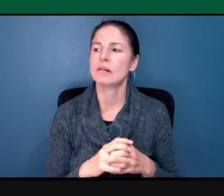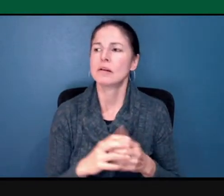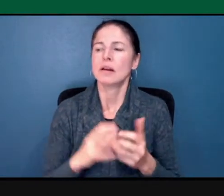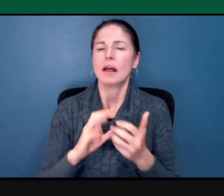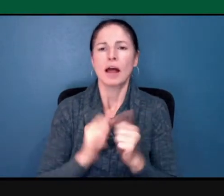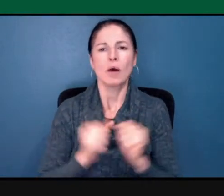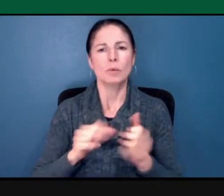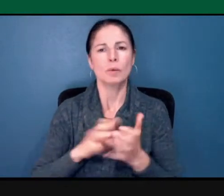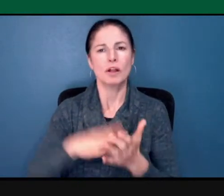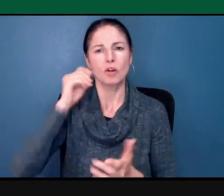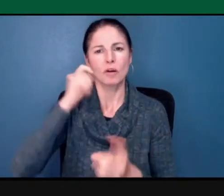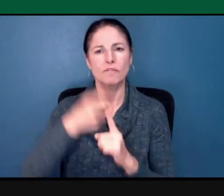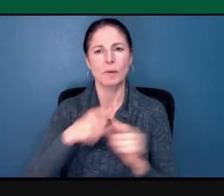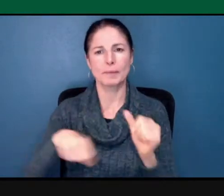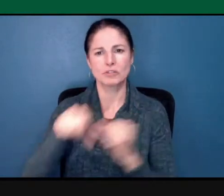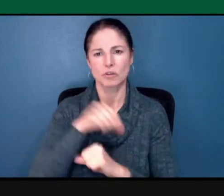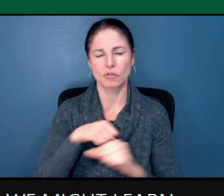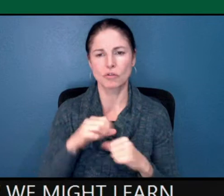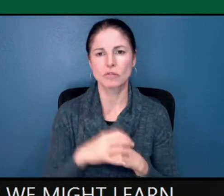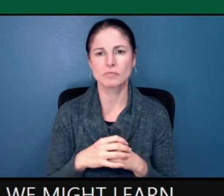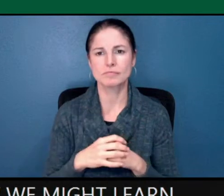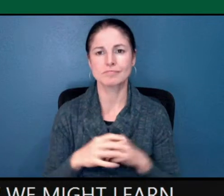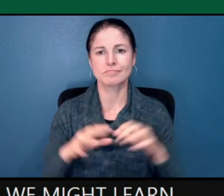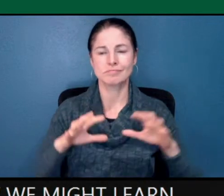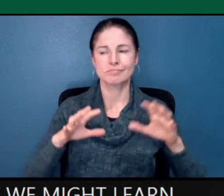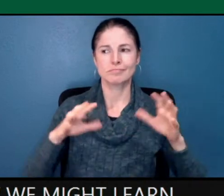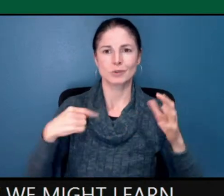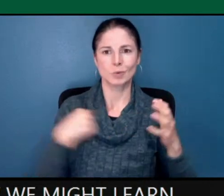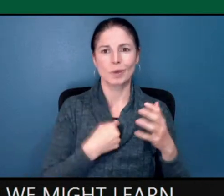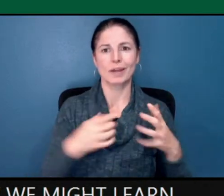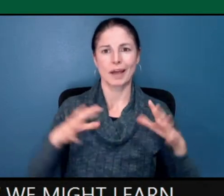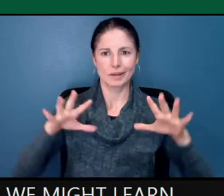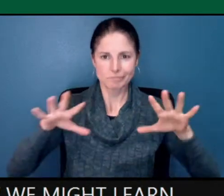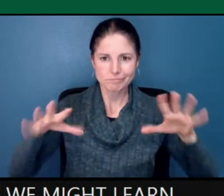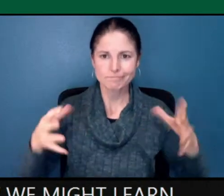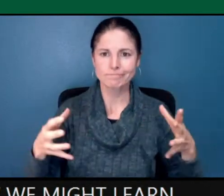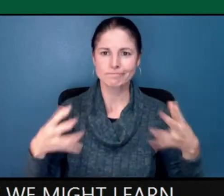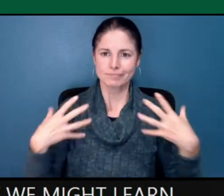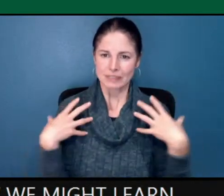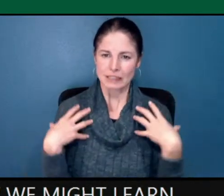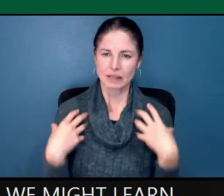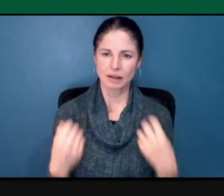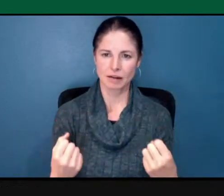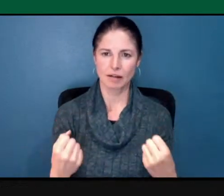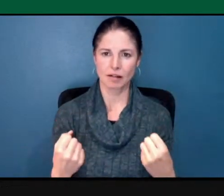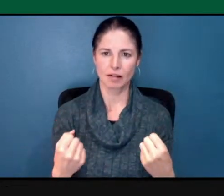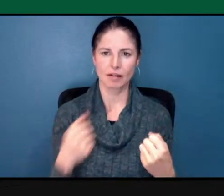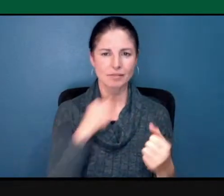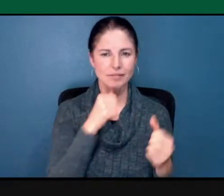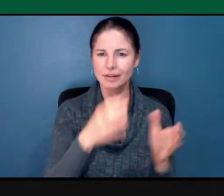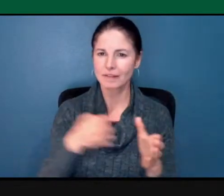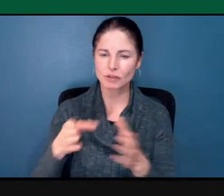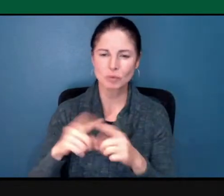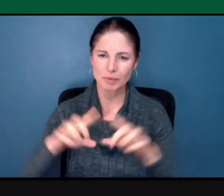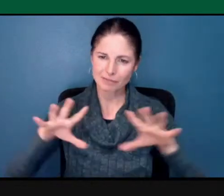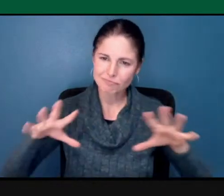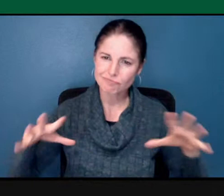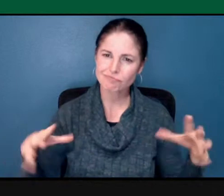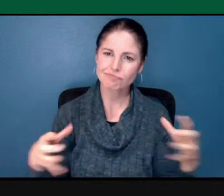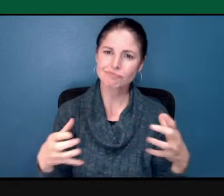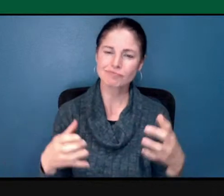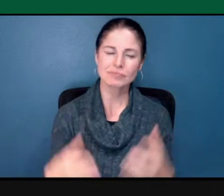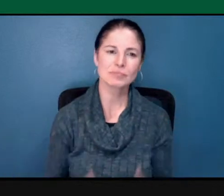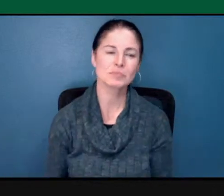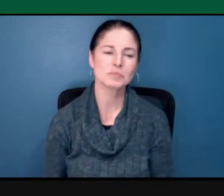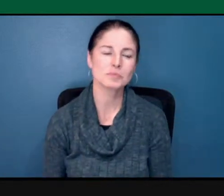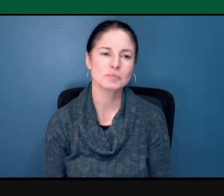collectively heal. And also we heard also